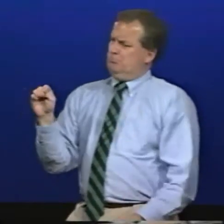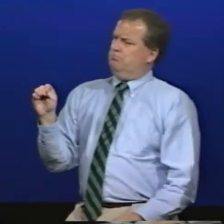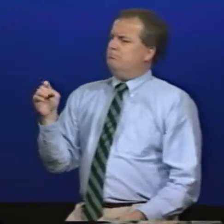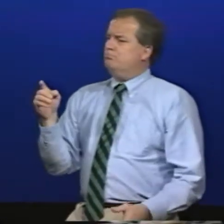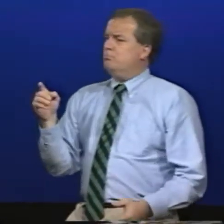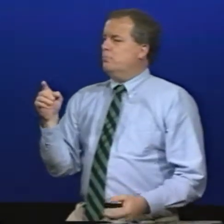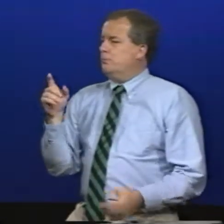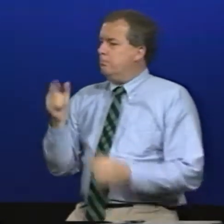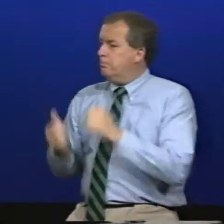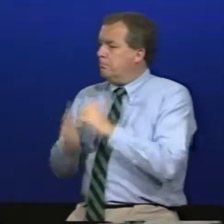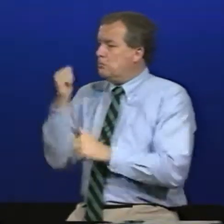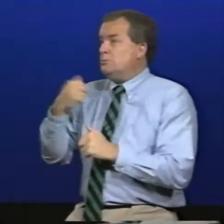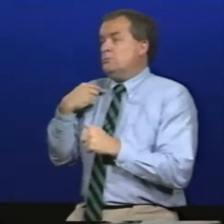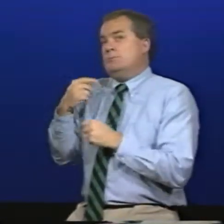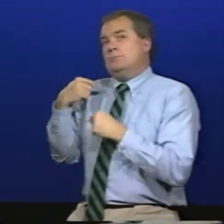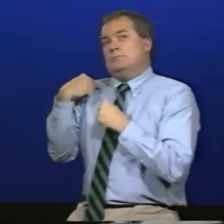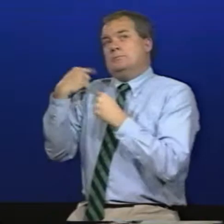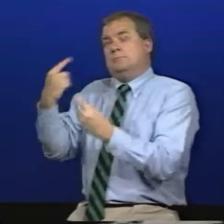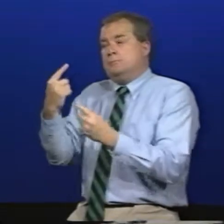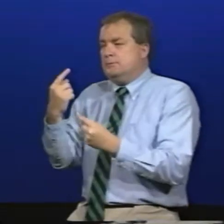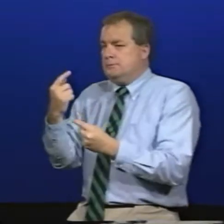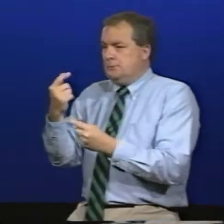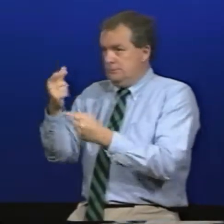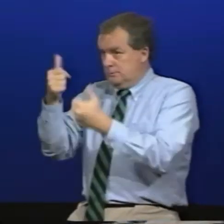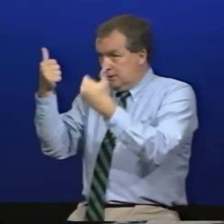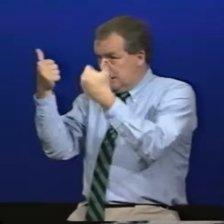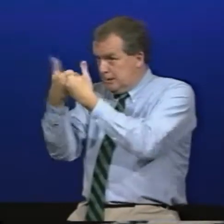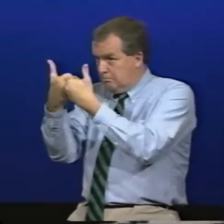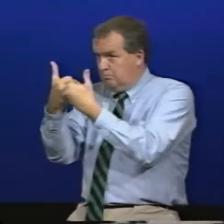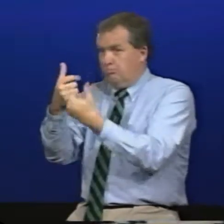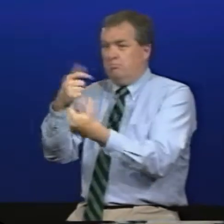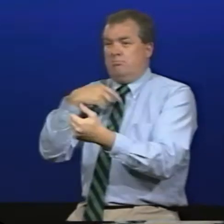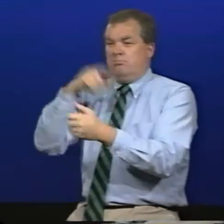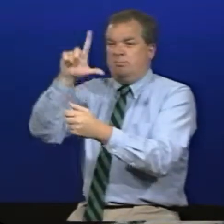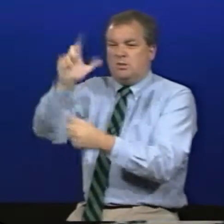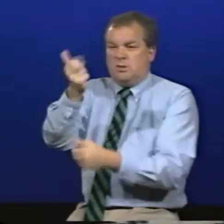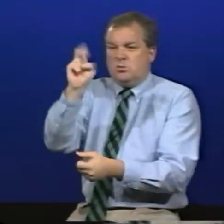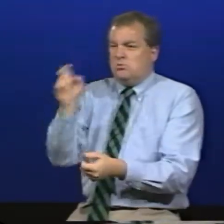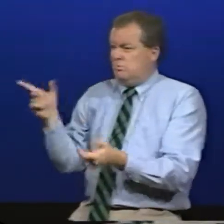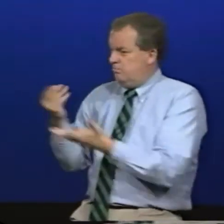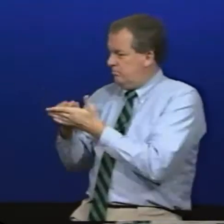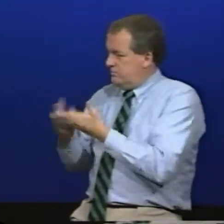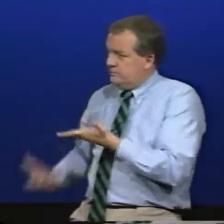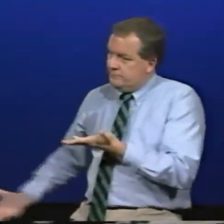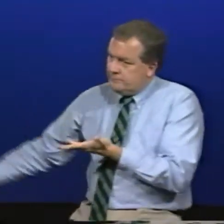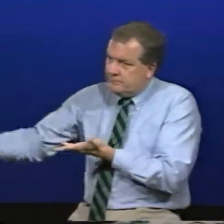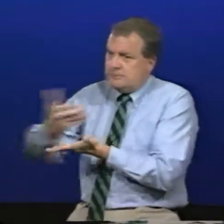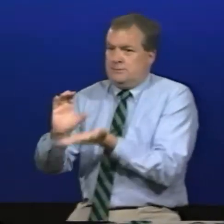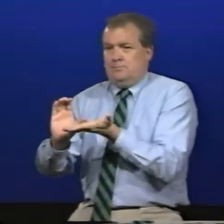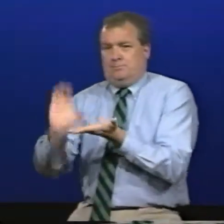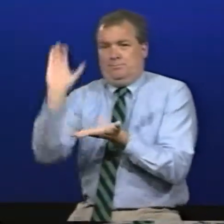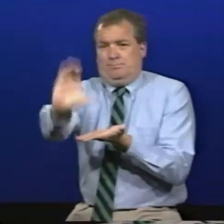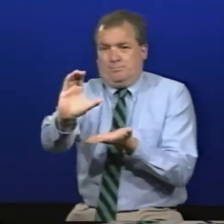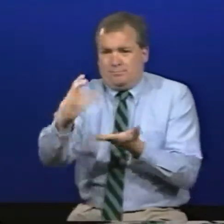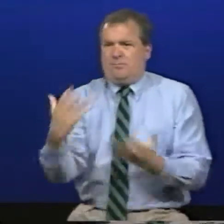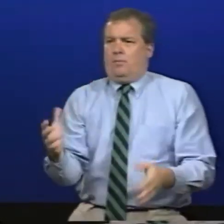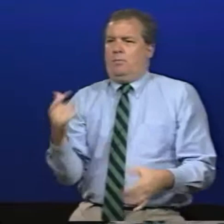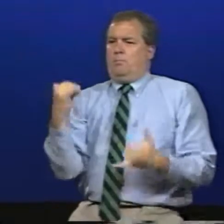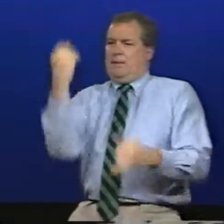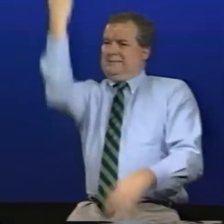normally what leaks can do sometimes is they'll